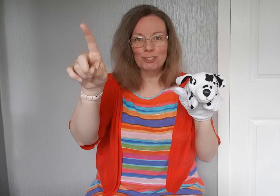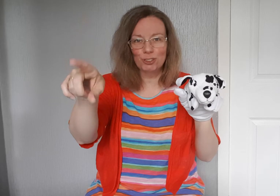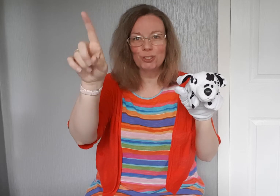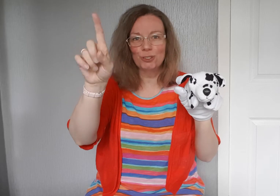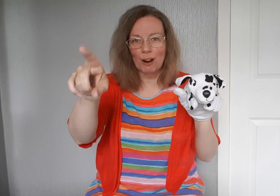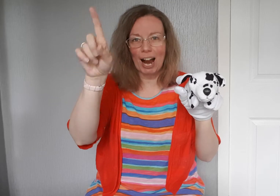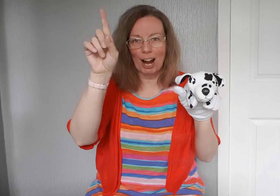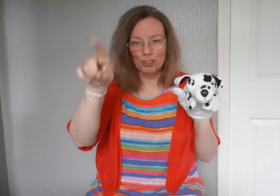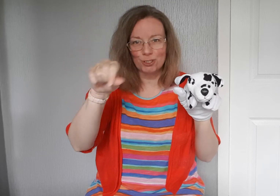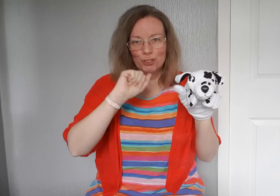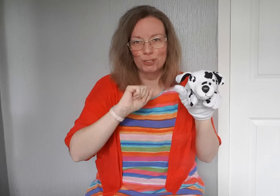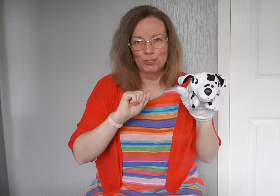you are too.